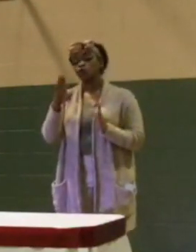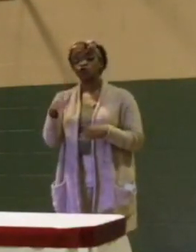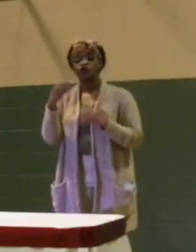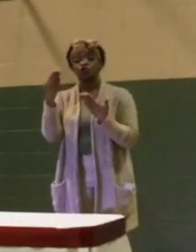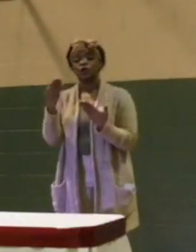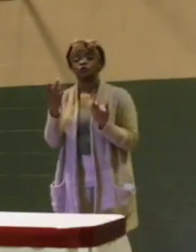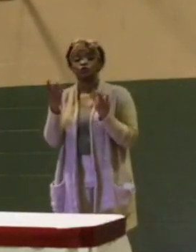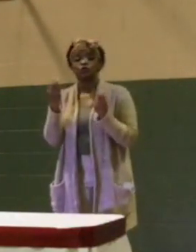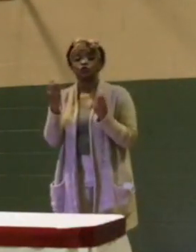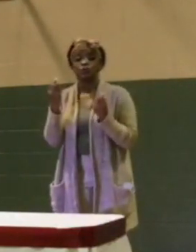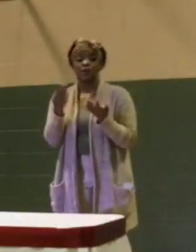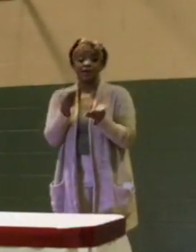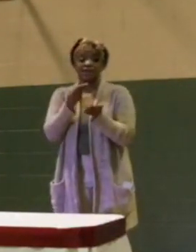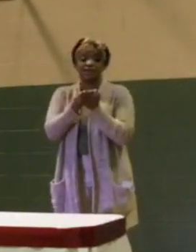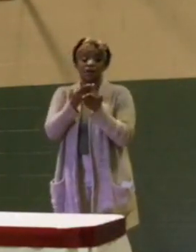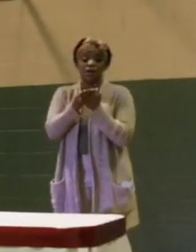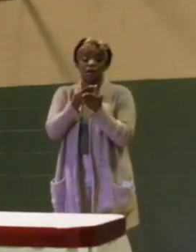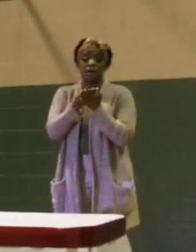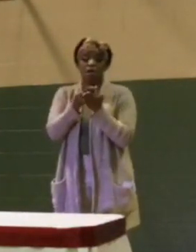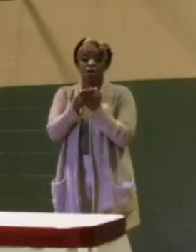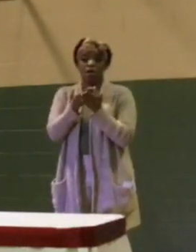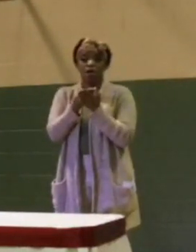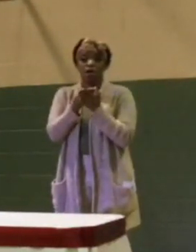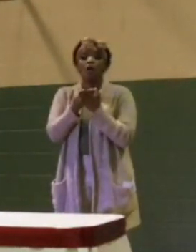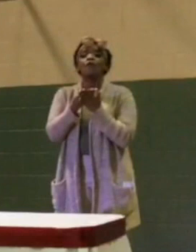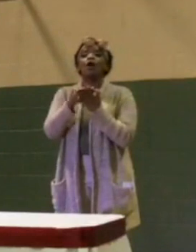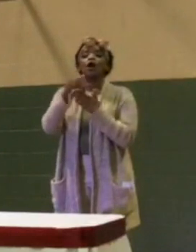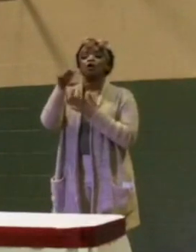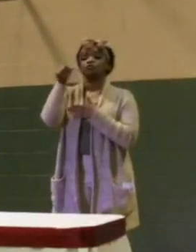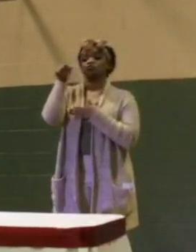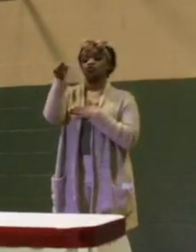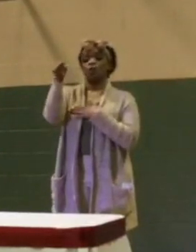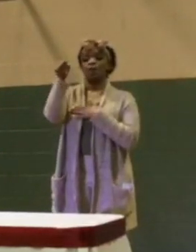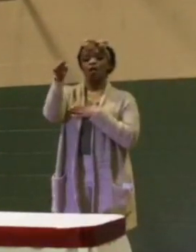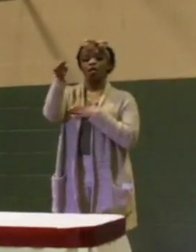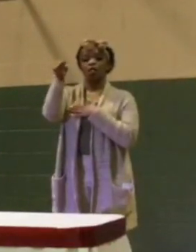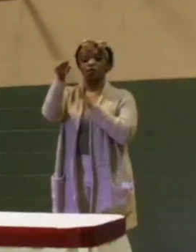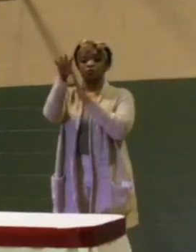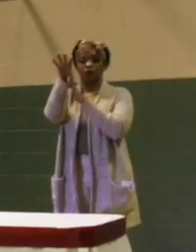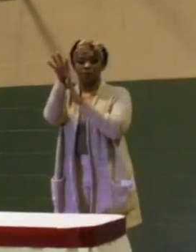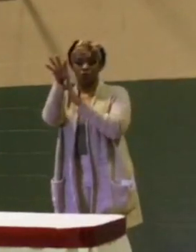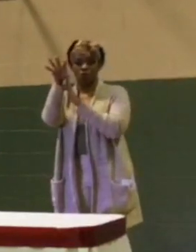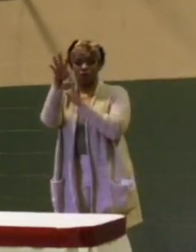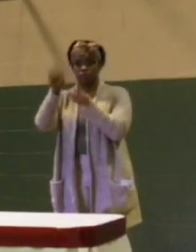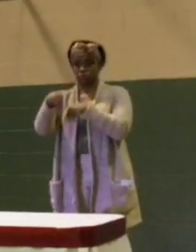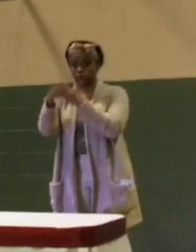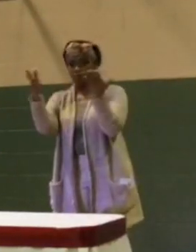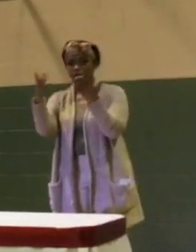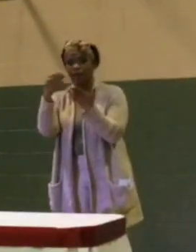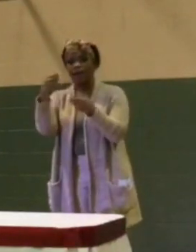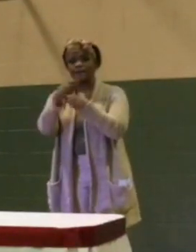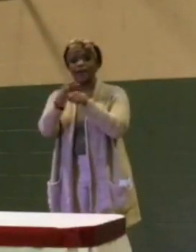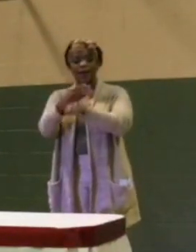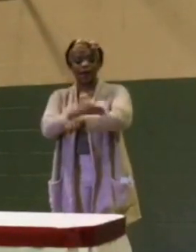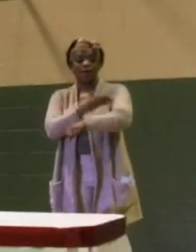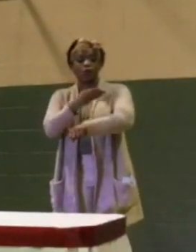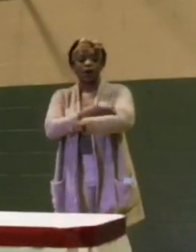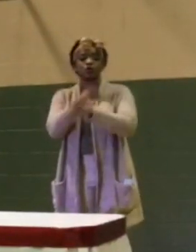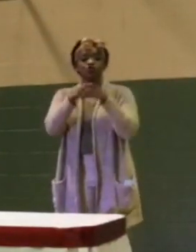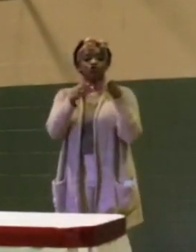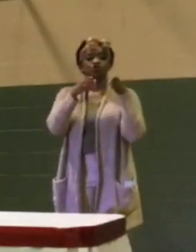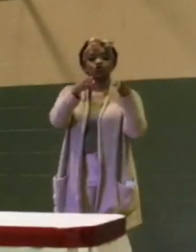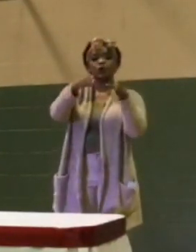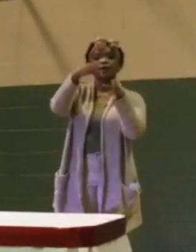the funding of residential doorbell camera security devices and making upgrades to street and home lighting.